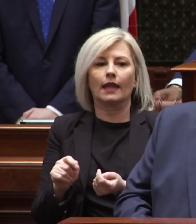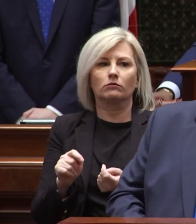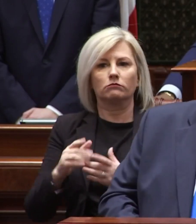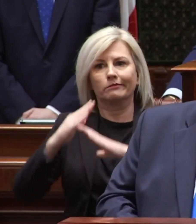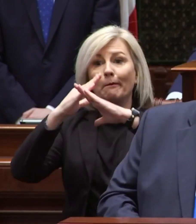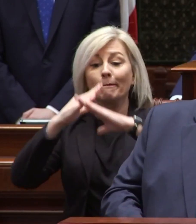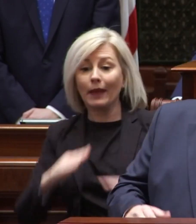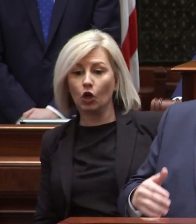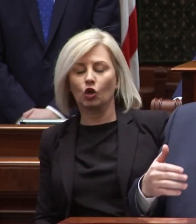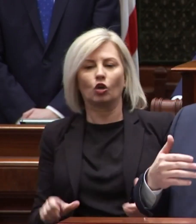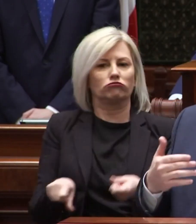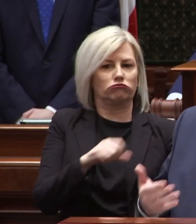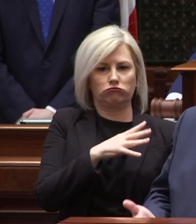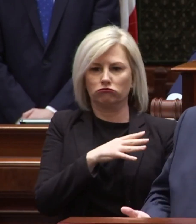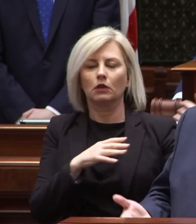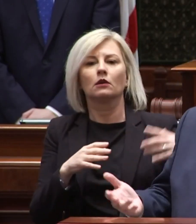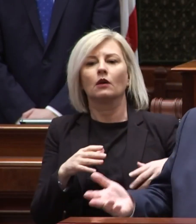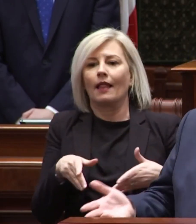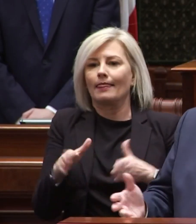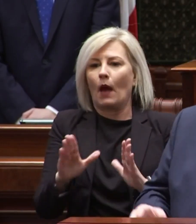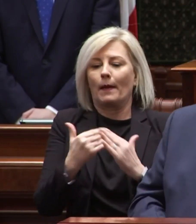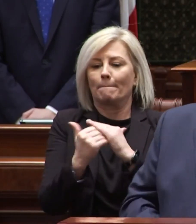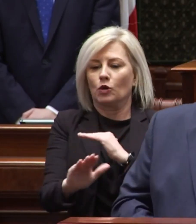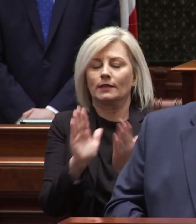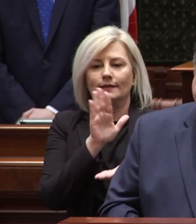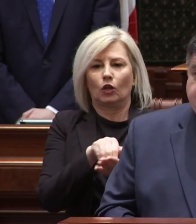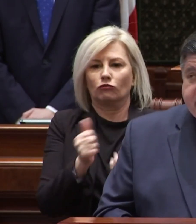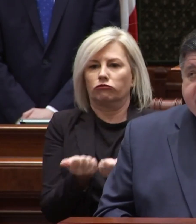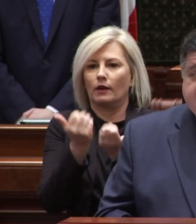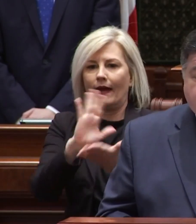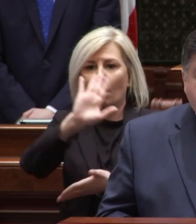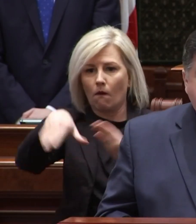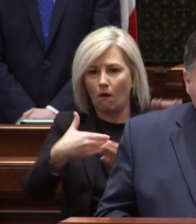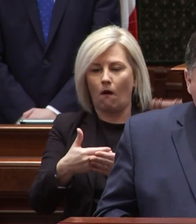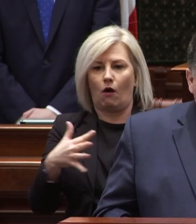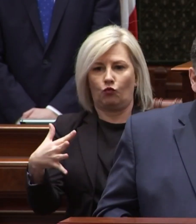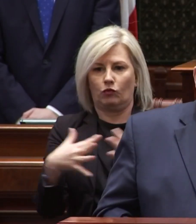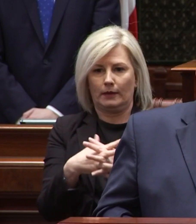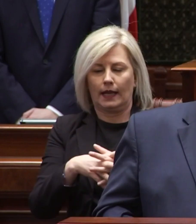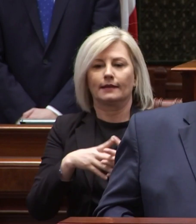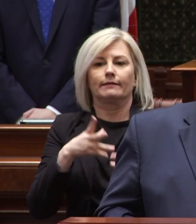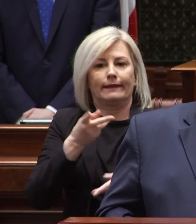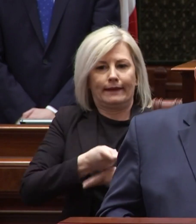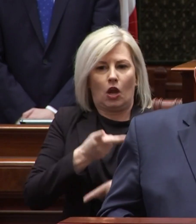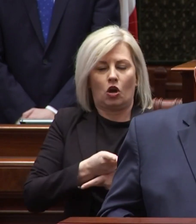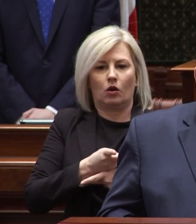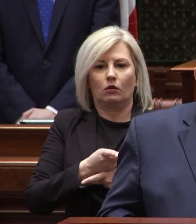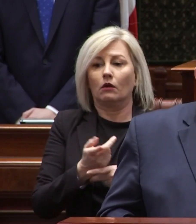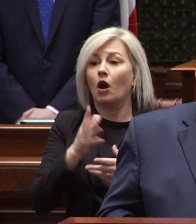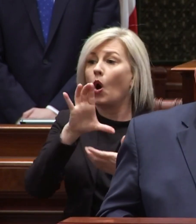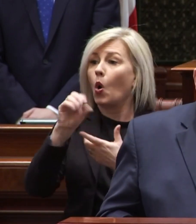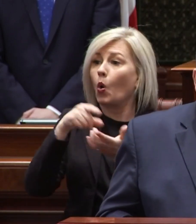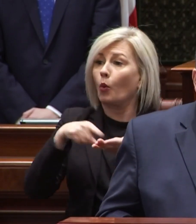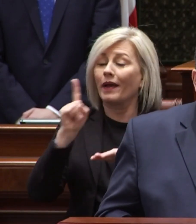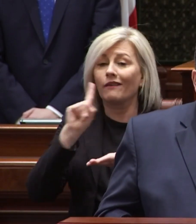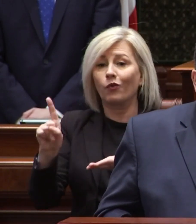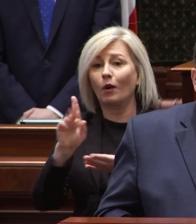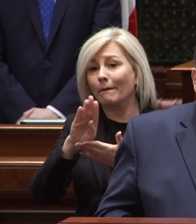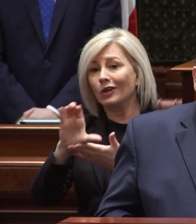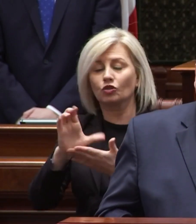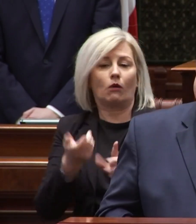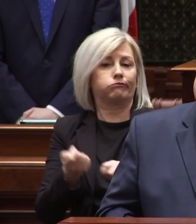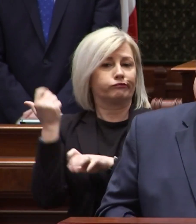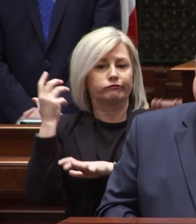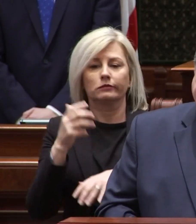barriers to access allowing birth centers to provide all reproductive care eliminating co-pays for birth control